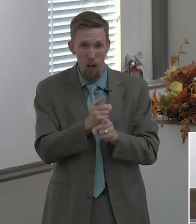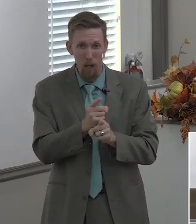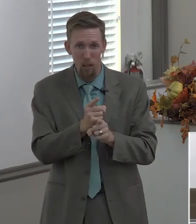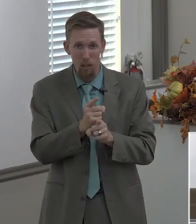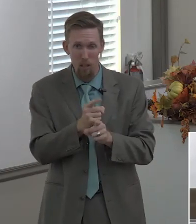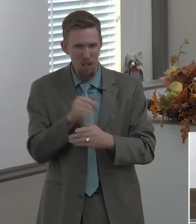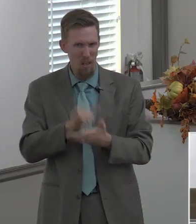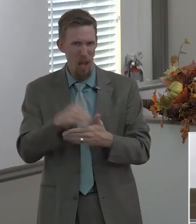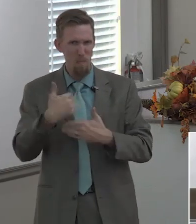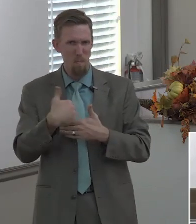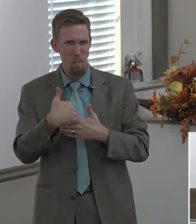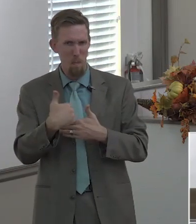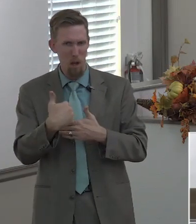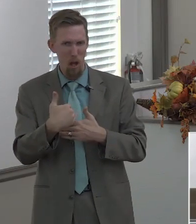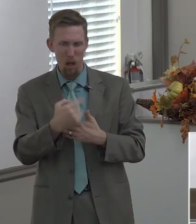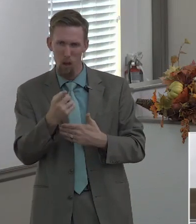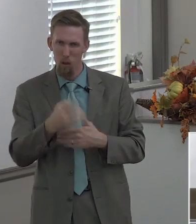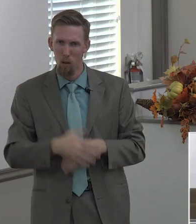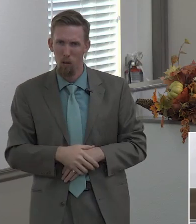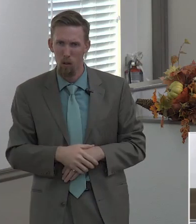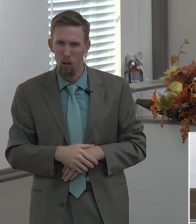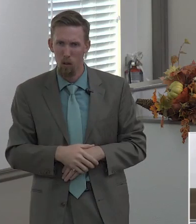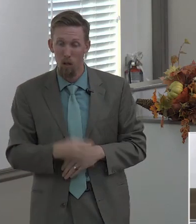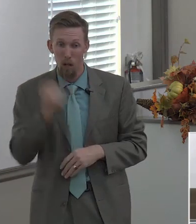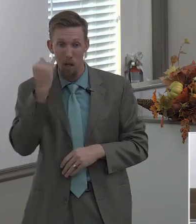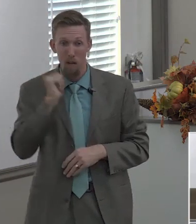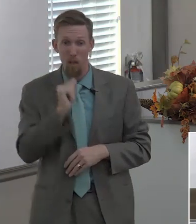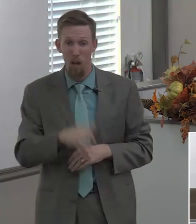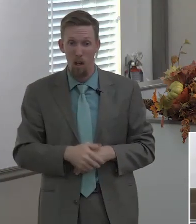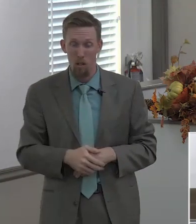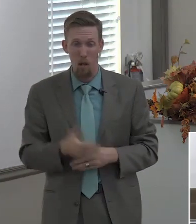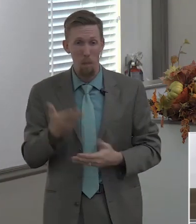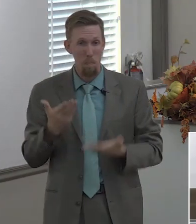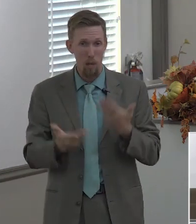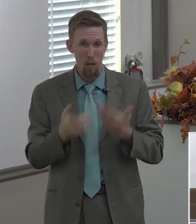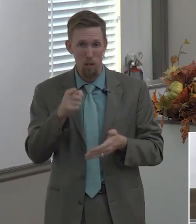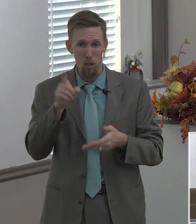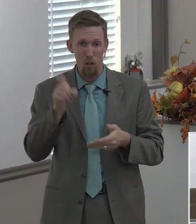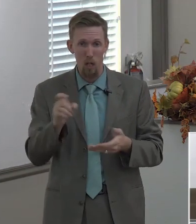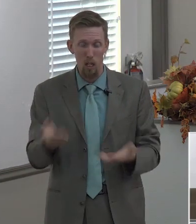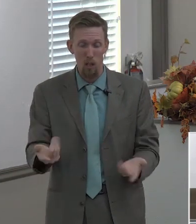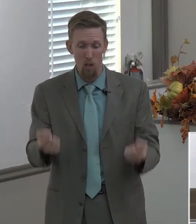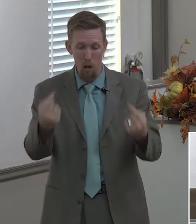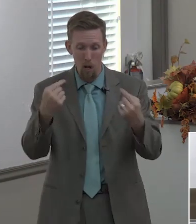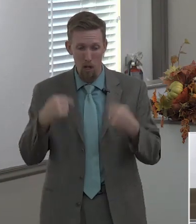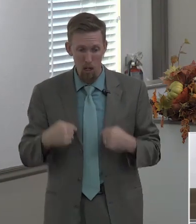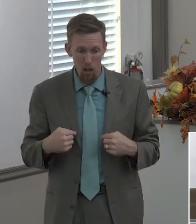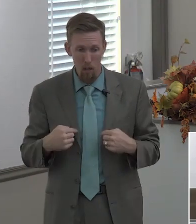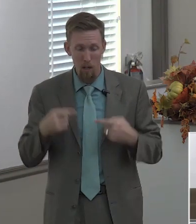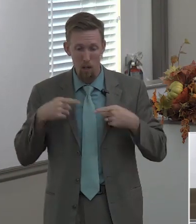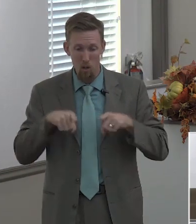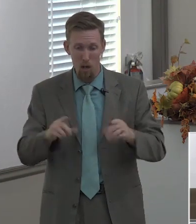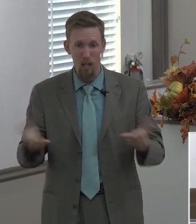if it doesn't bother you can i tell you that maybe during the invitation today tonight